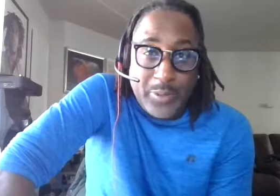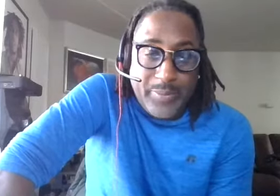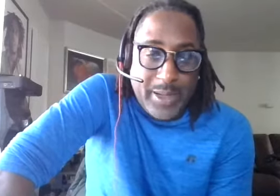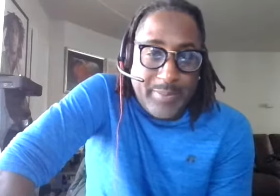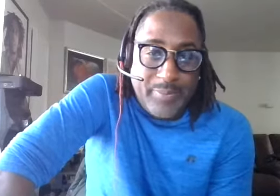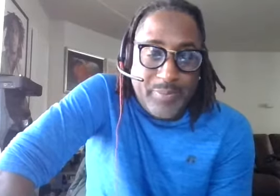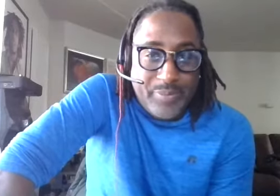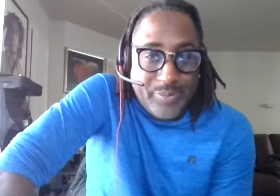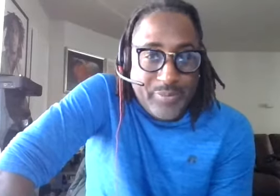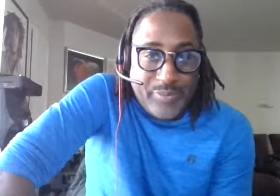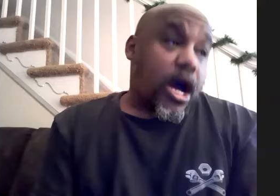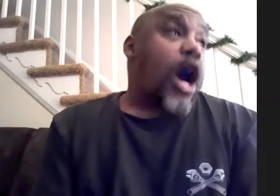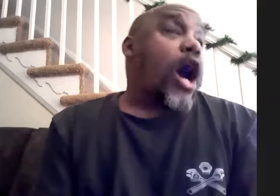second album uh